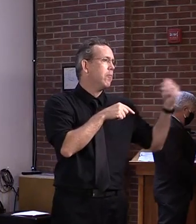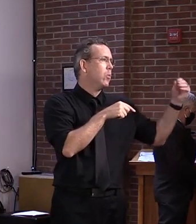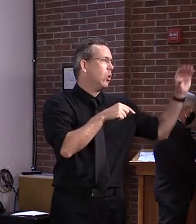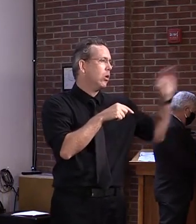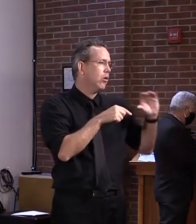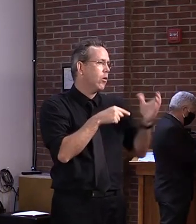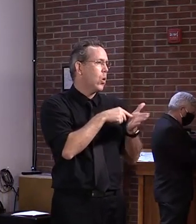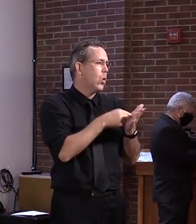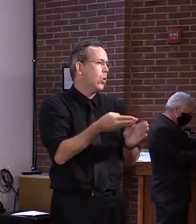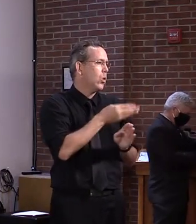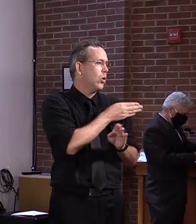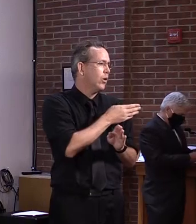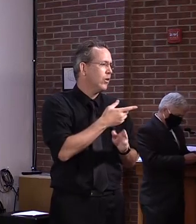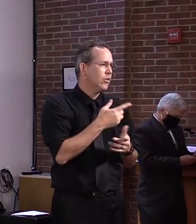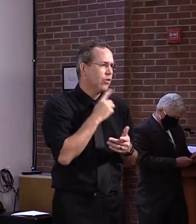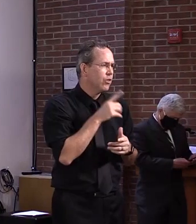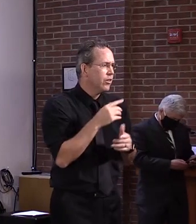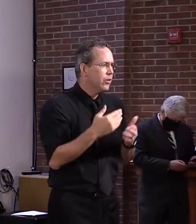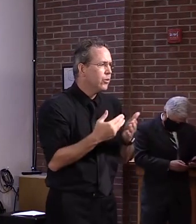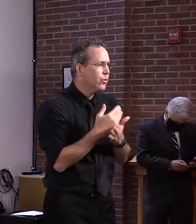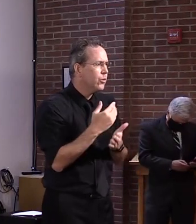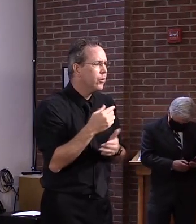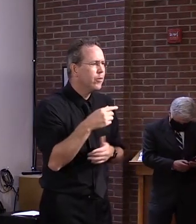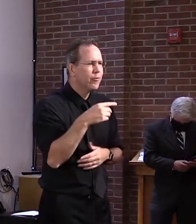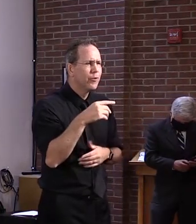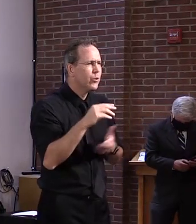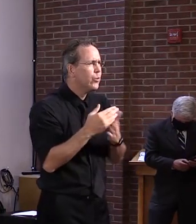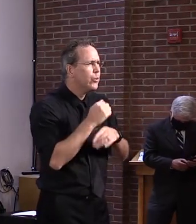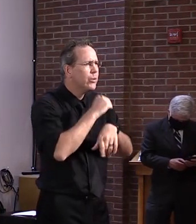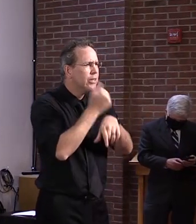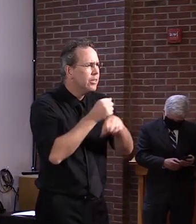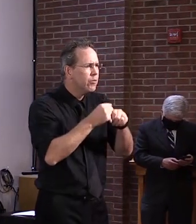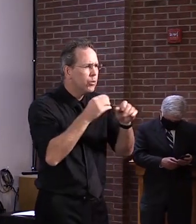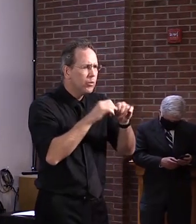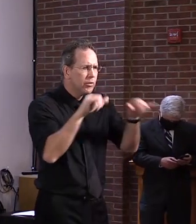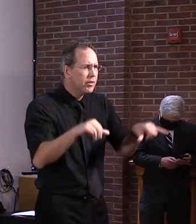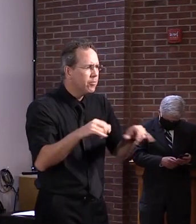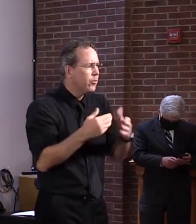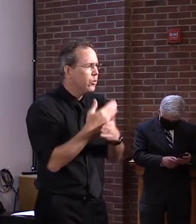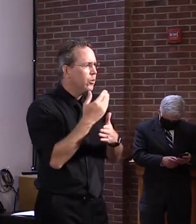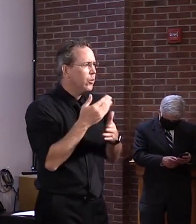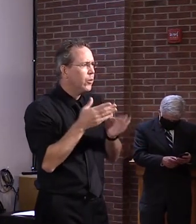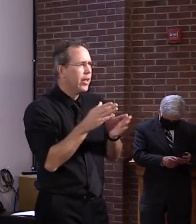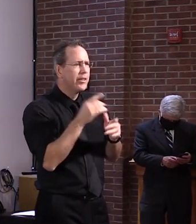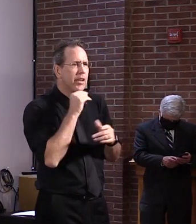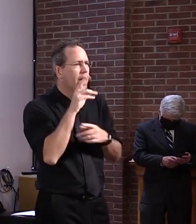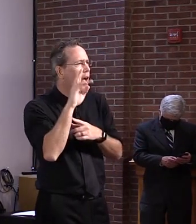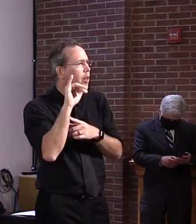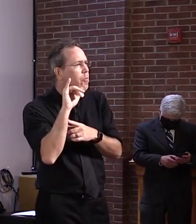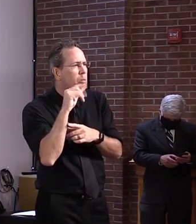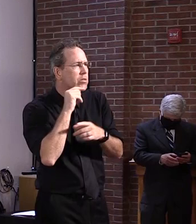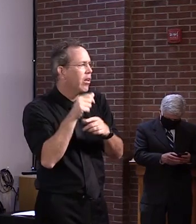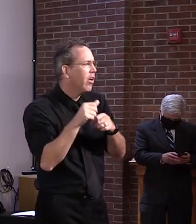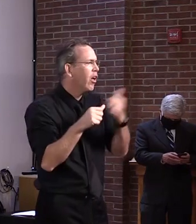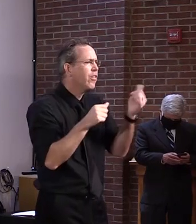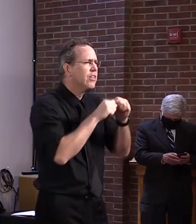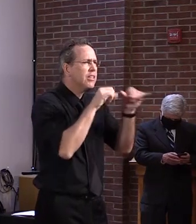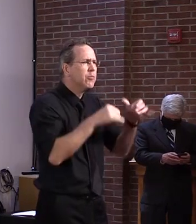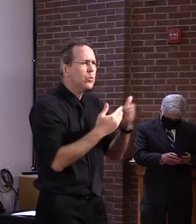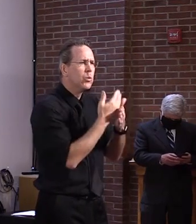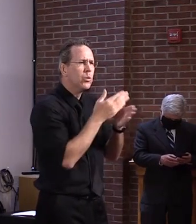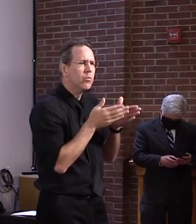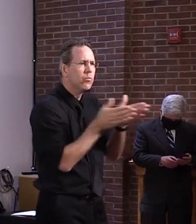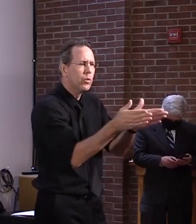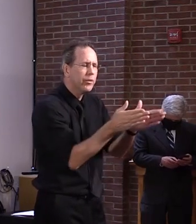make sure I've got that right with, uh, commissioner Harrington. Uh, for the most part, governor, you're right, right on target. Um,